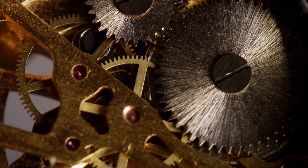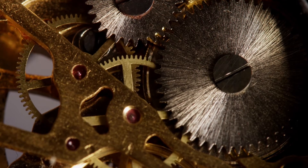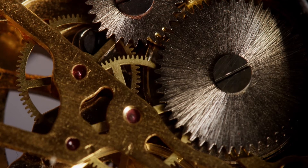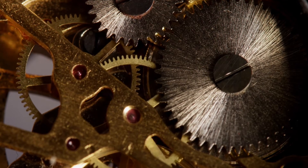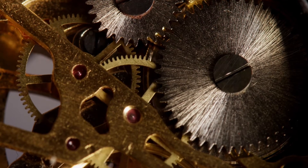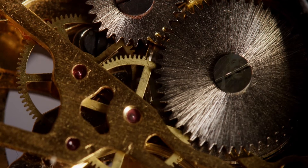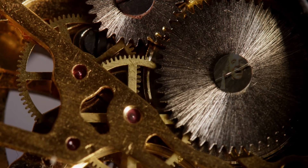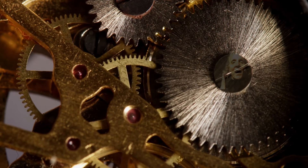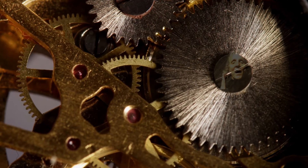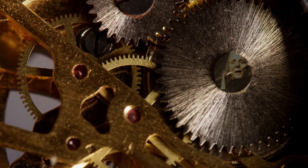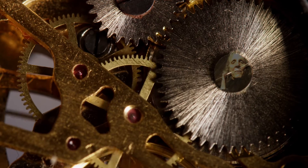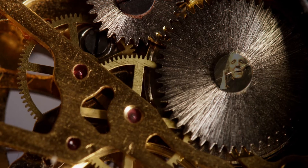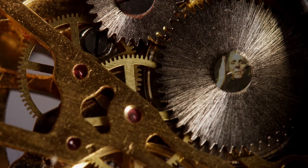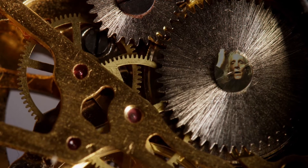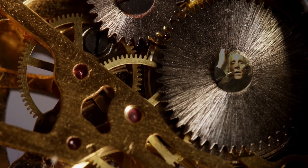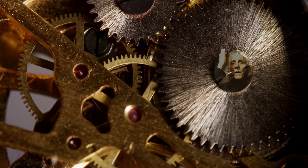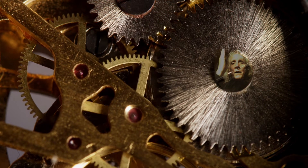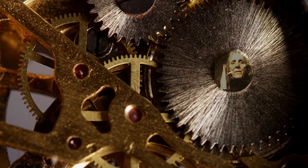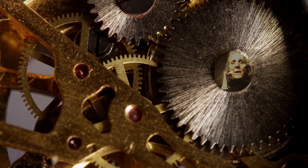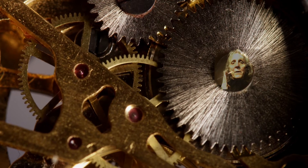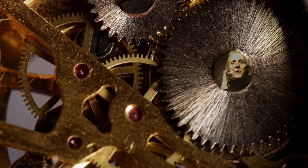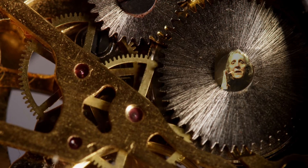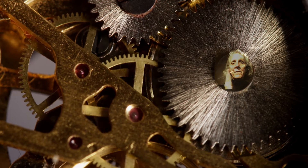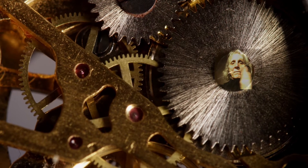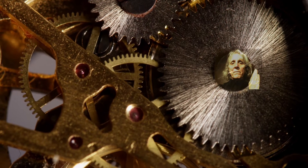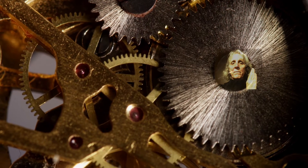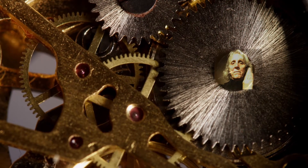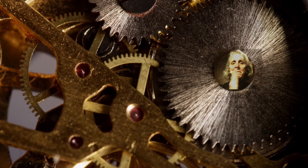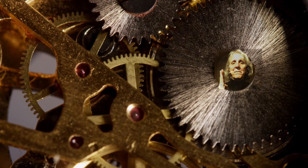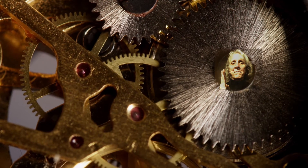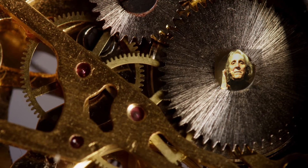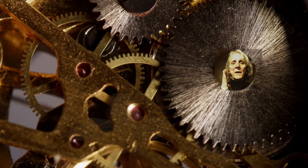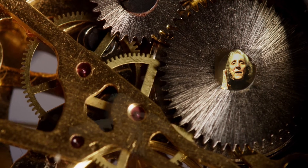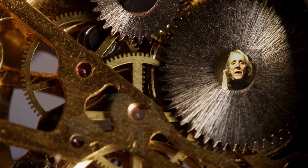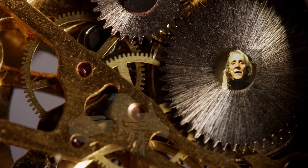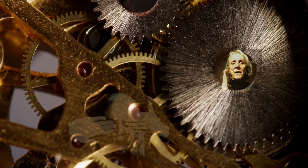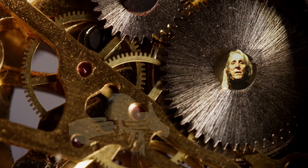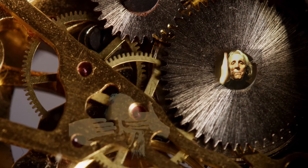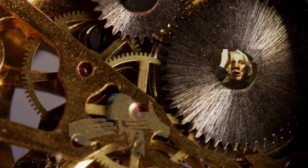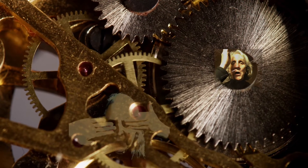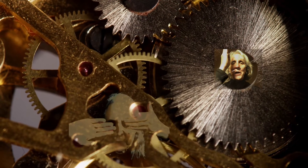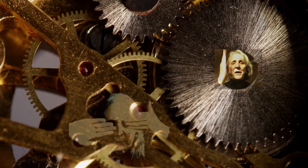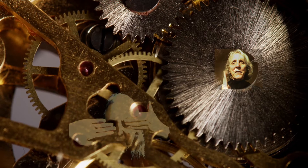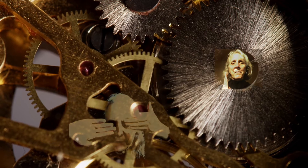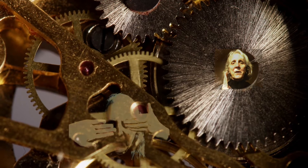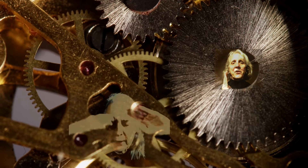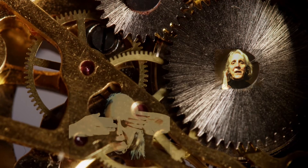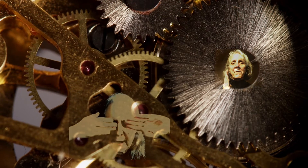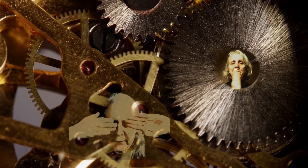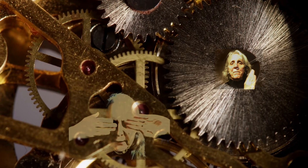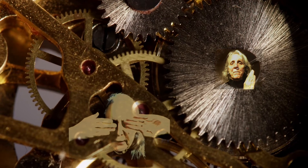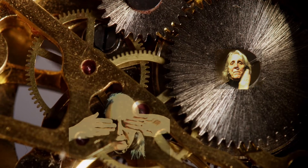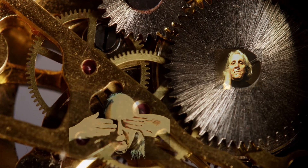Forgetfulness, forget, I am a part of the machine. I am a part of